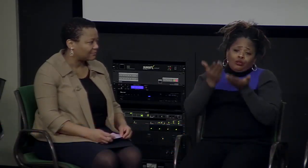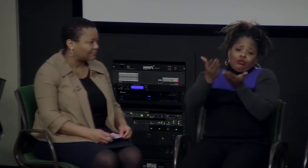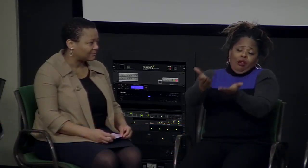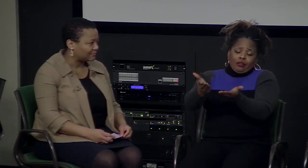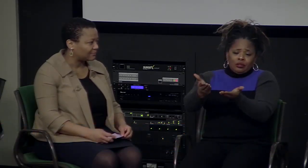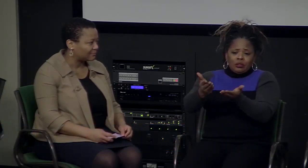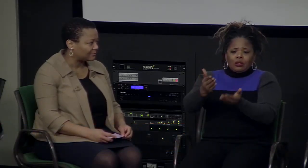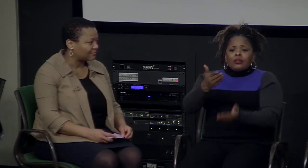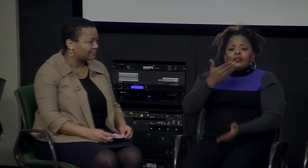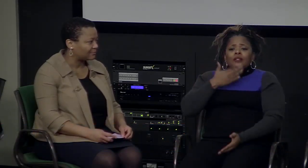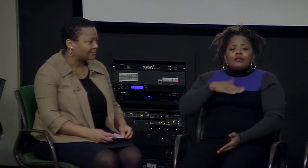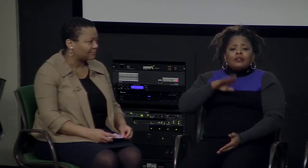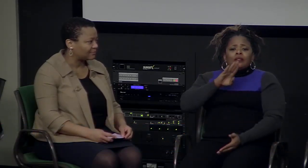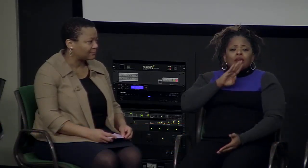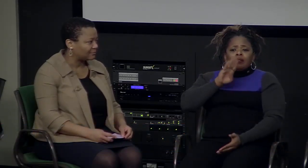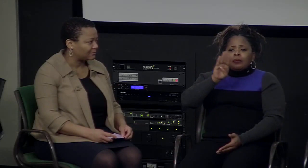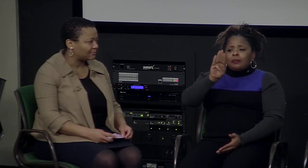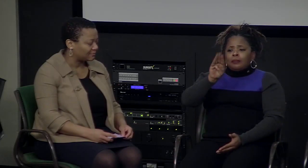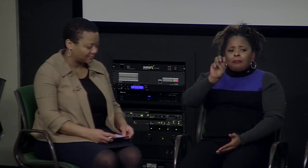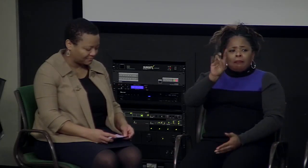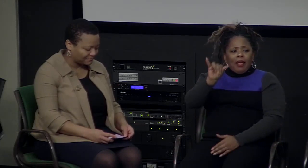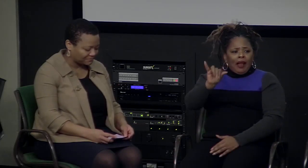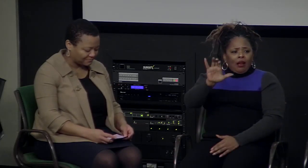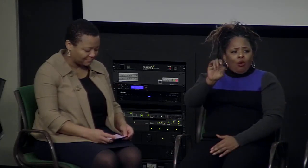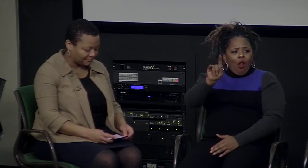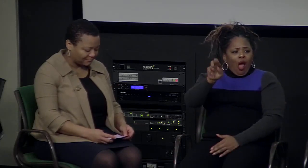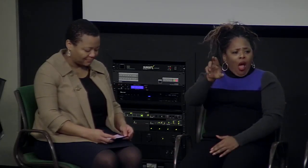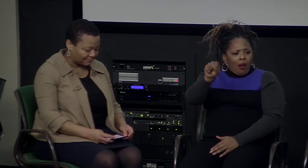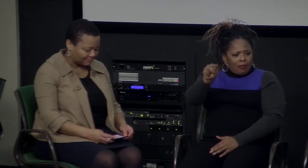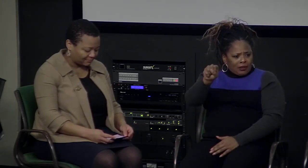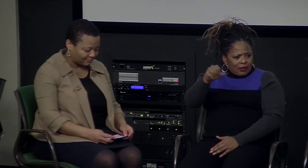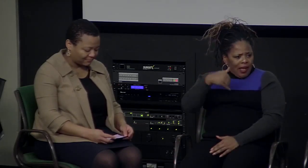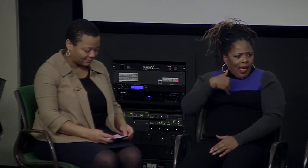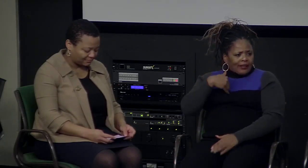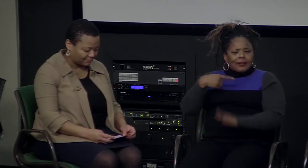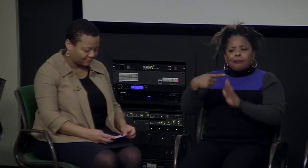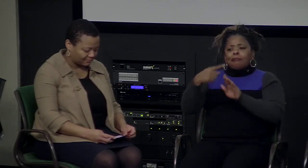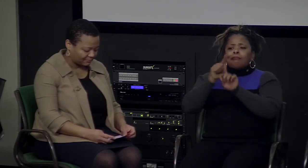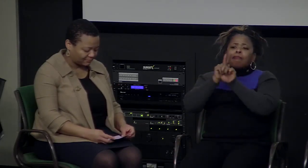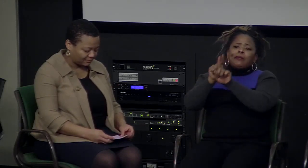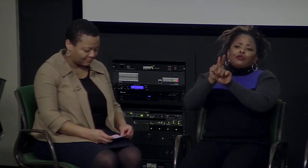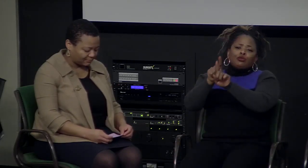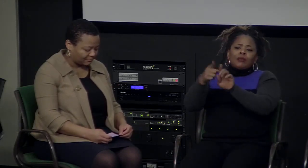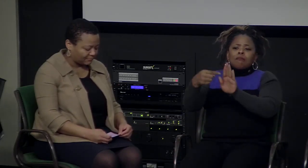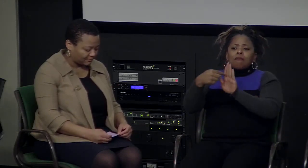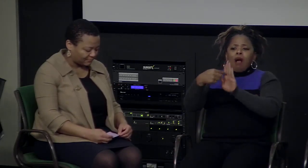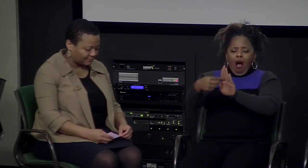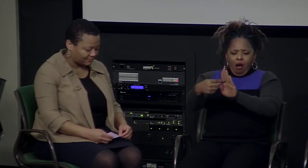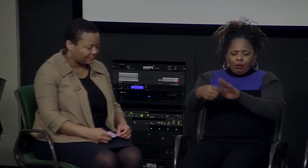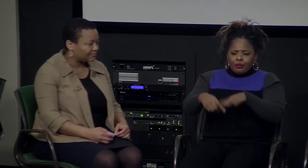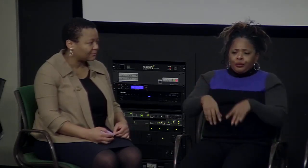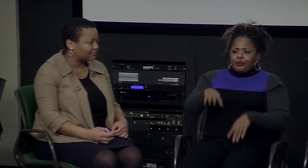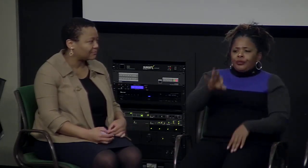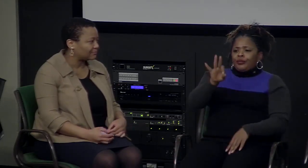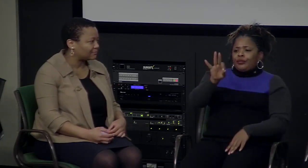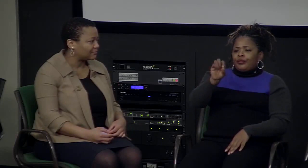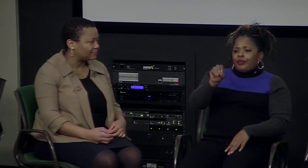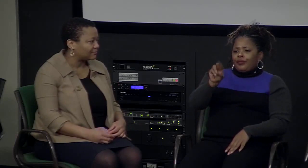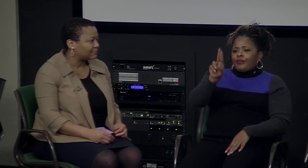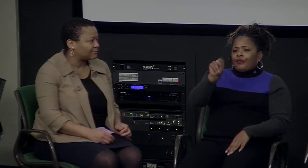one in particular some in particular that I'd like to suggest are she has certain mentor models that are